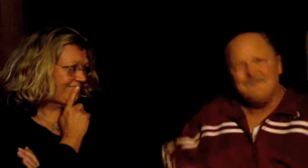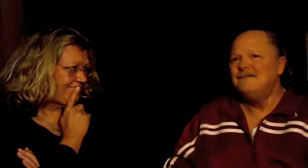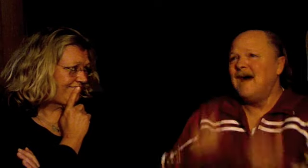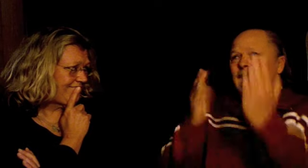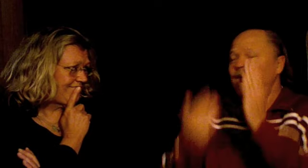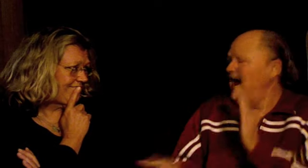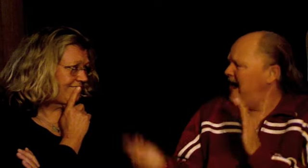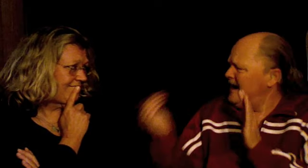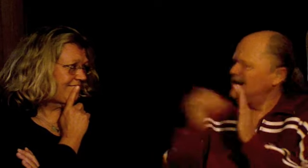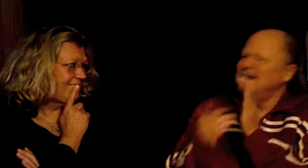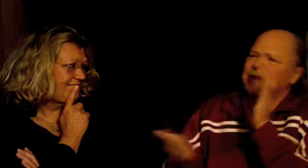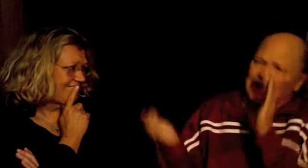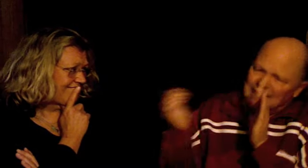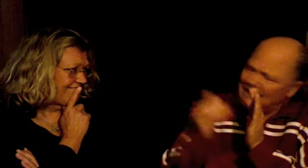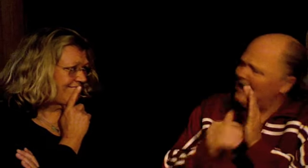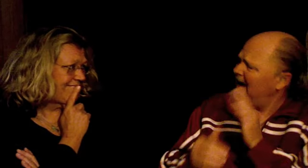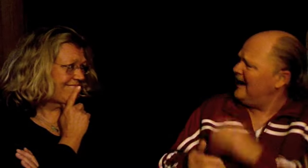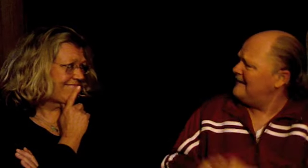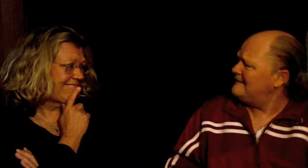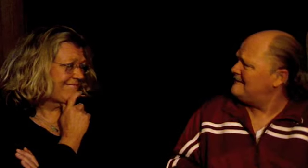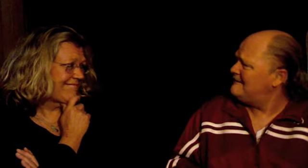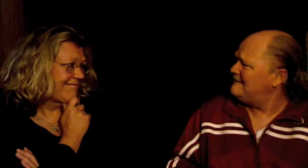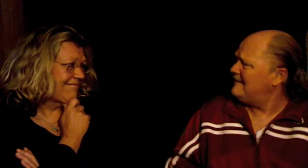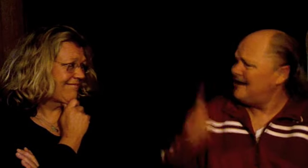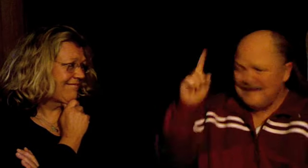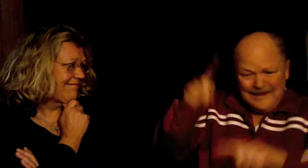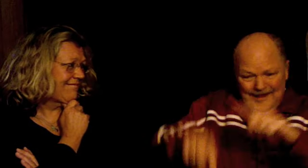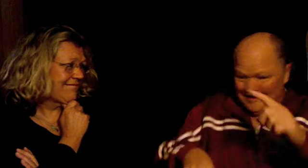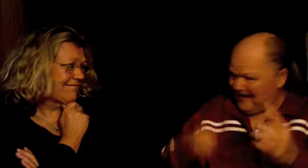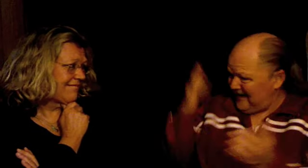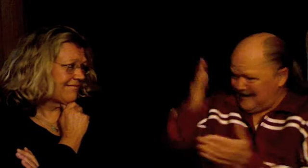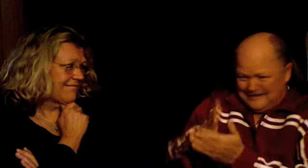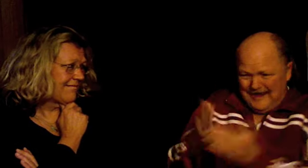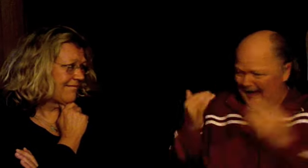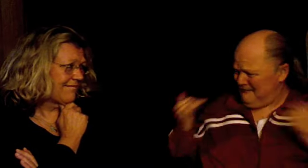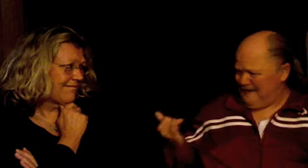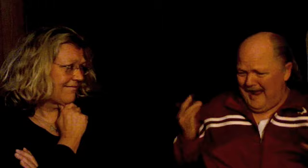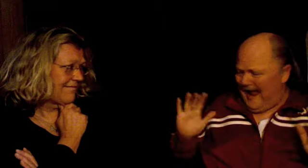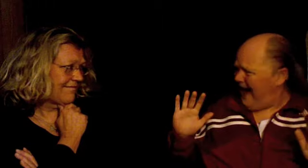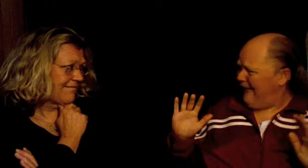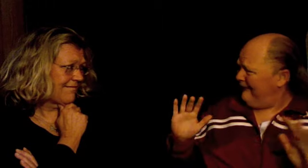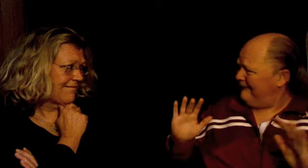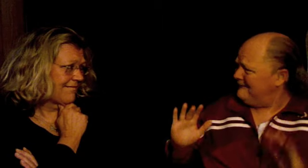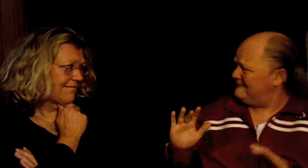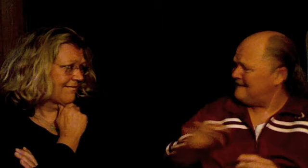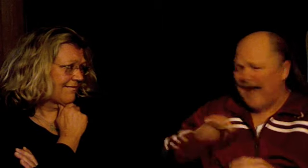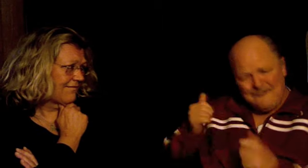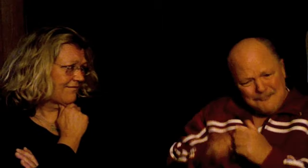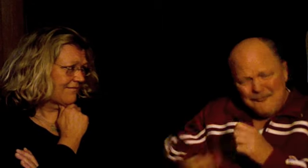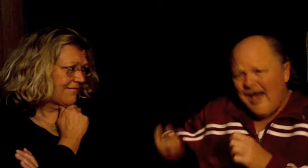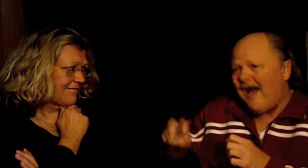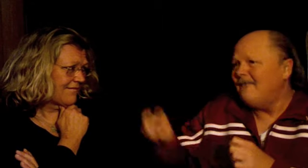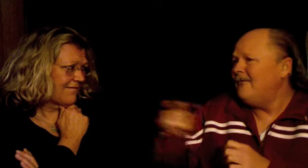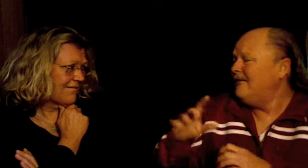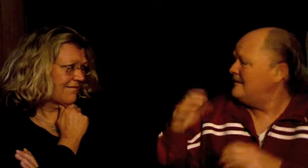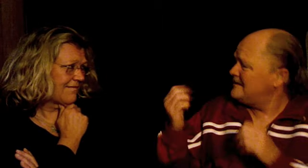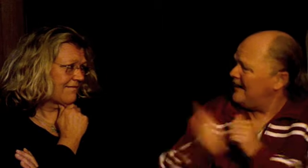can face it again Can't stop now I've traveled so